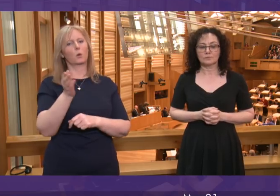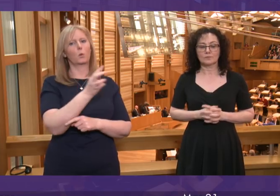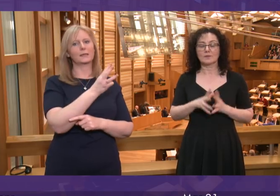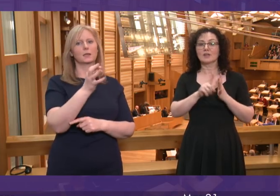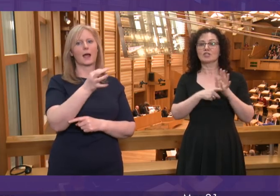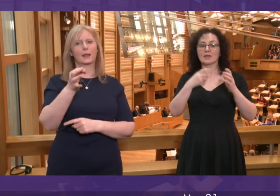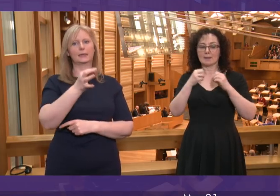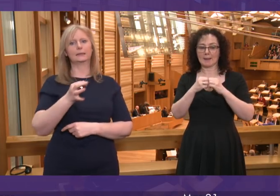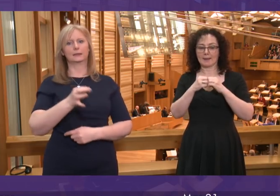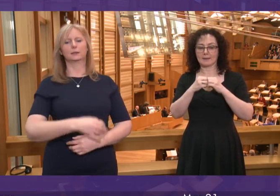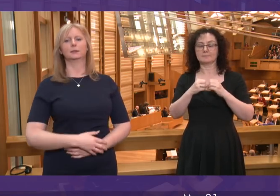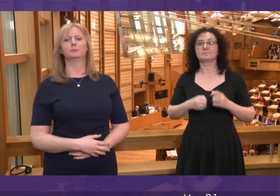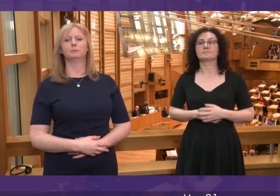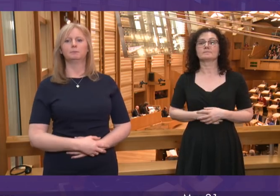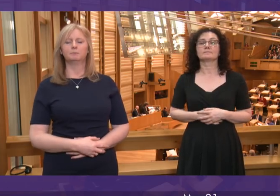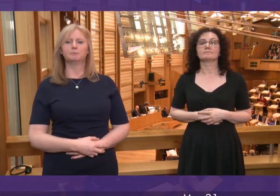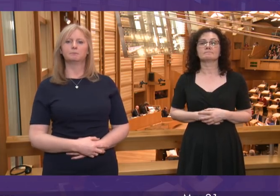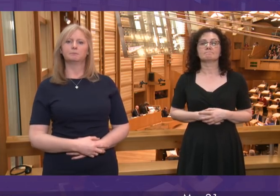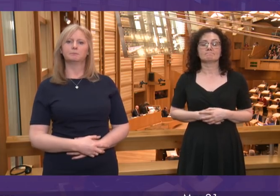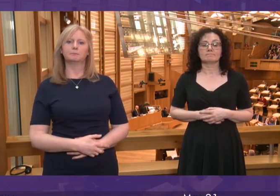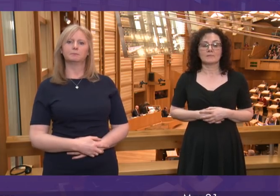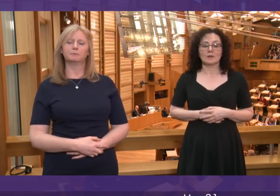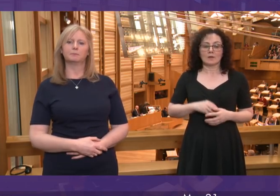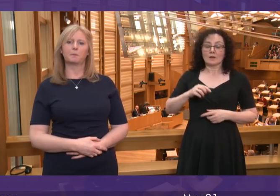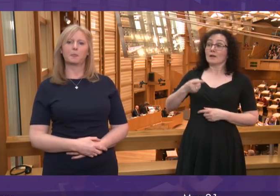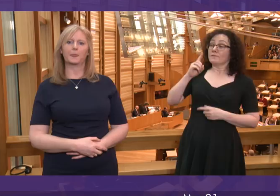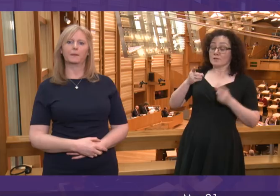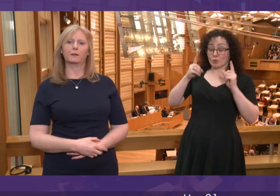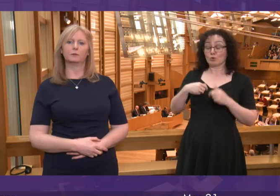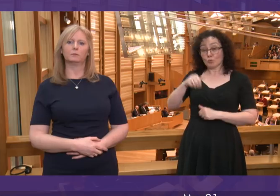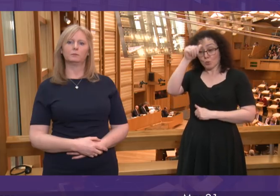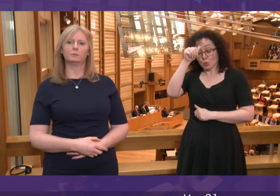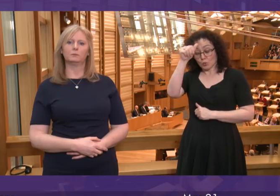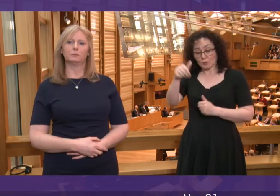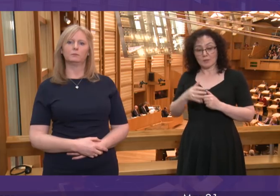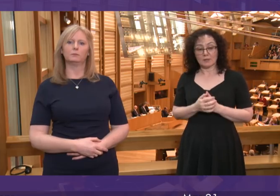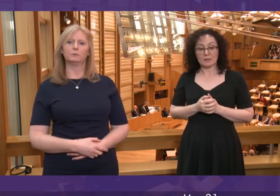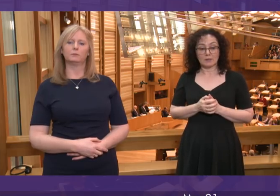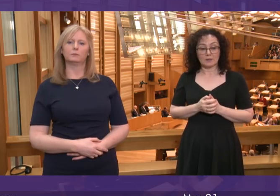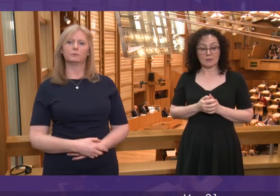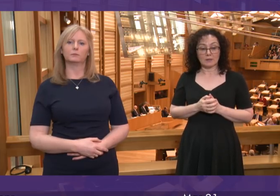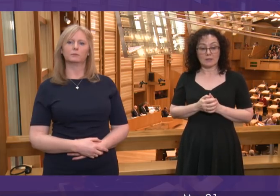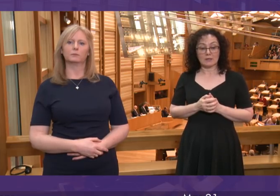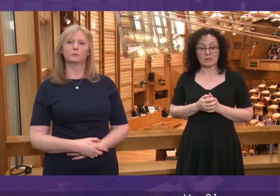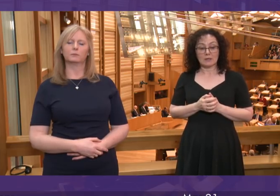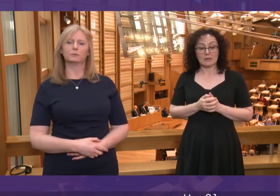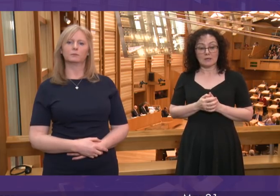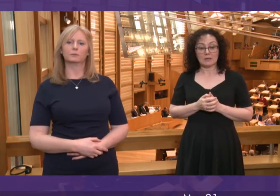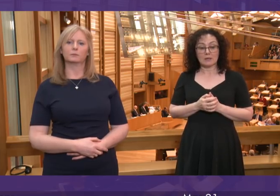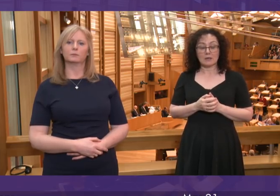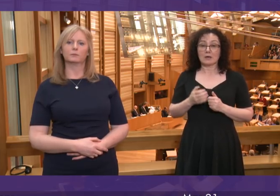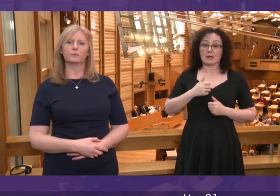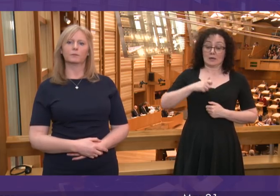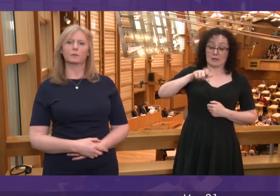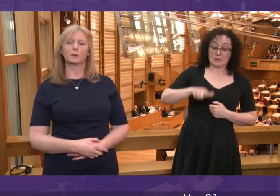Beardley to be followed by Miles Briggs. The First Minister will be aware that my constituent Jaghtar Singh Johal has spent more than